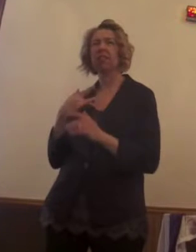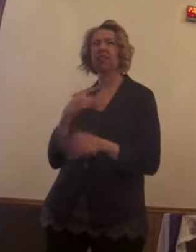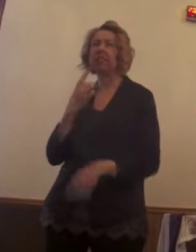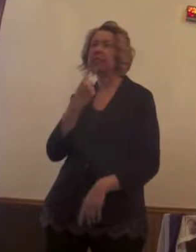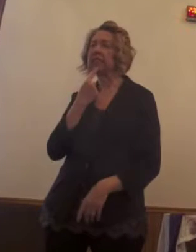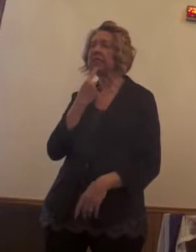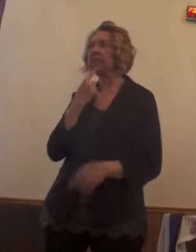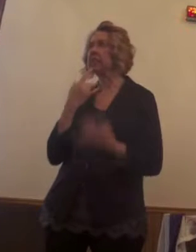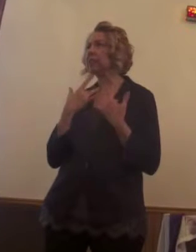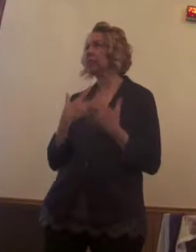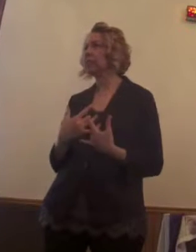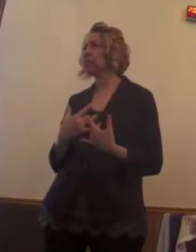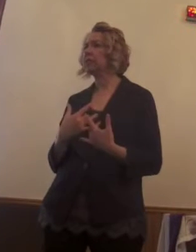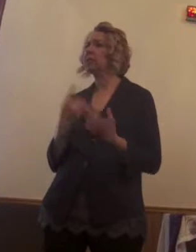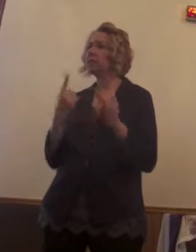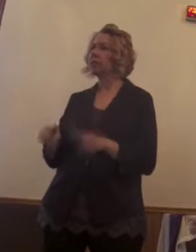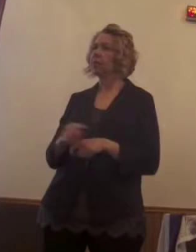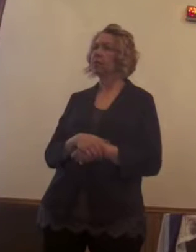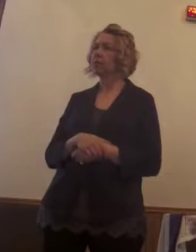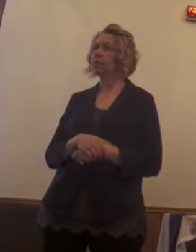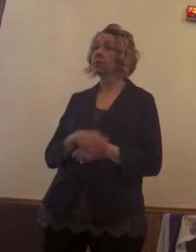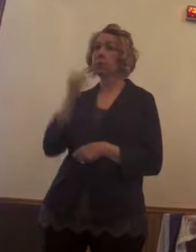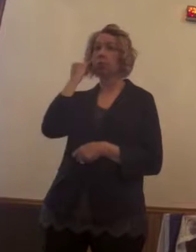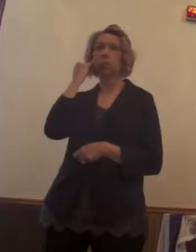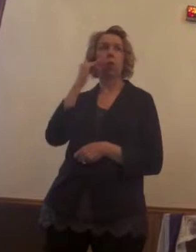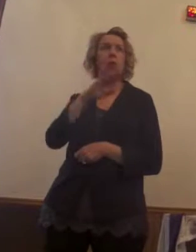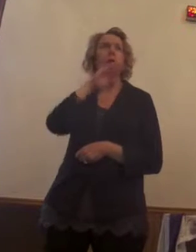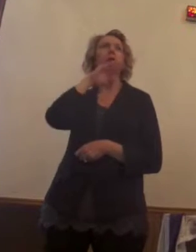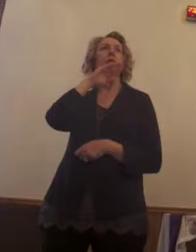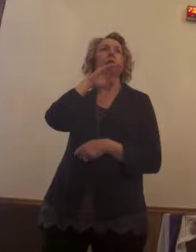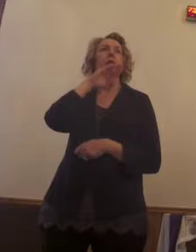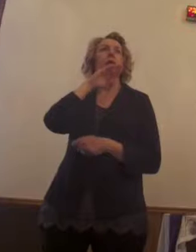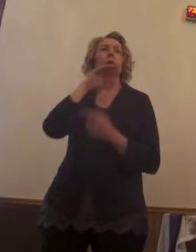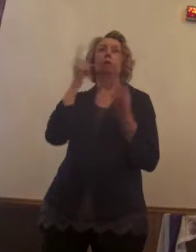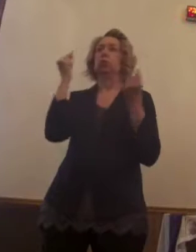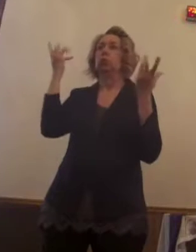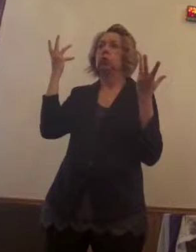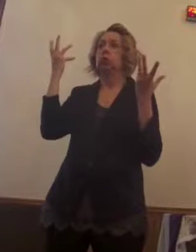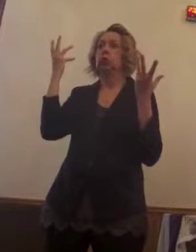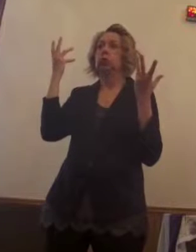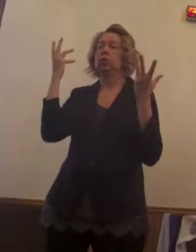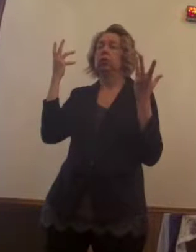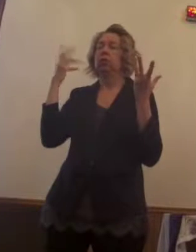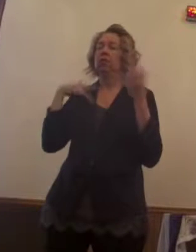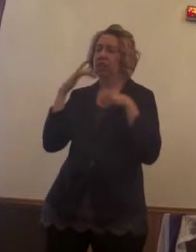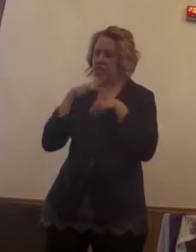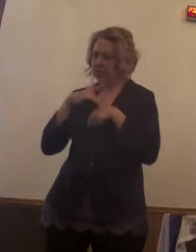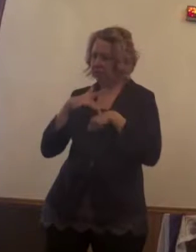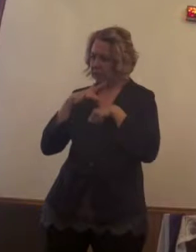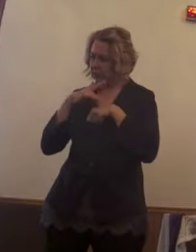When things get difficult in life, what do we do? We lament over things, don't we?